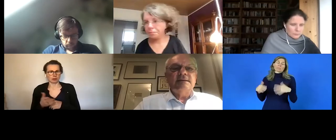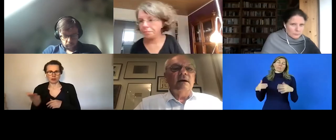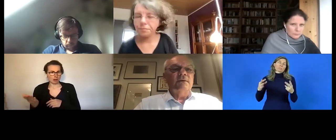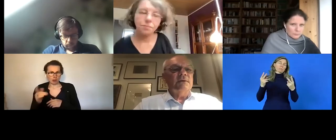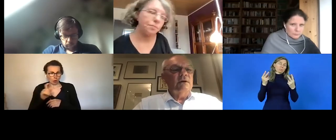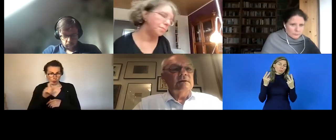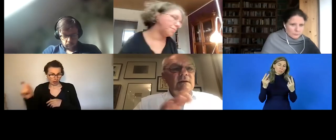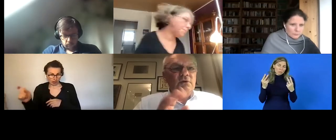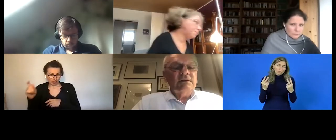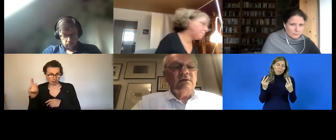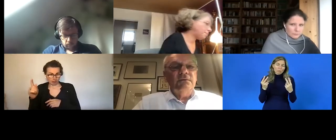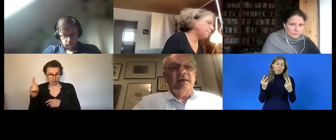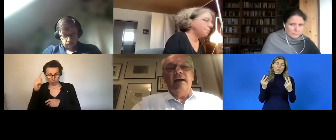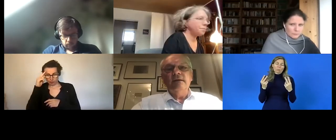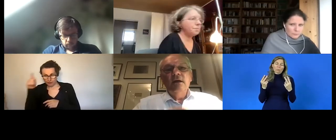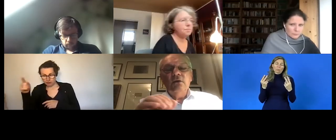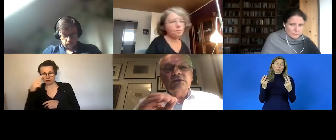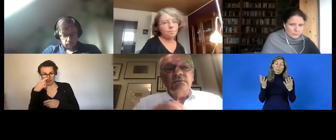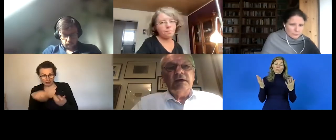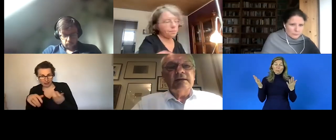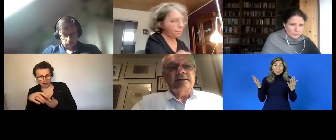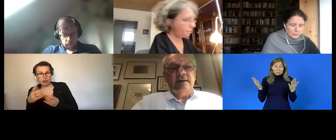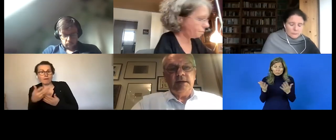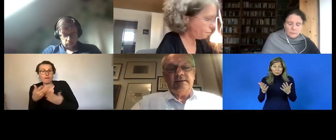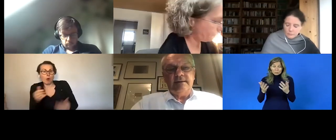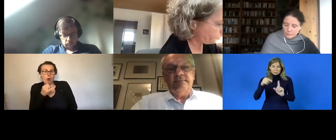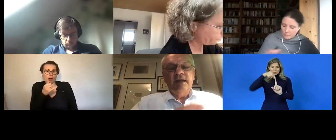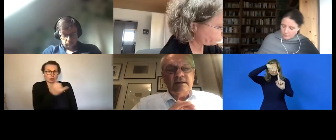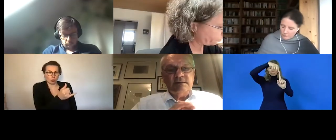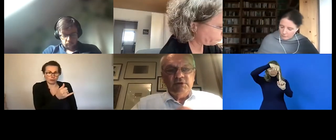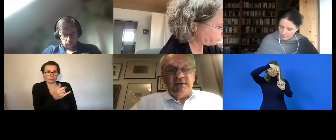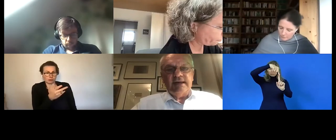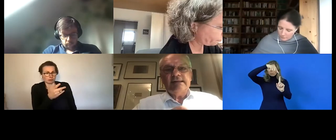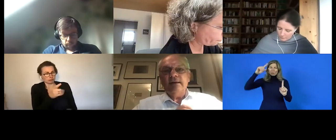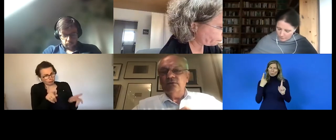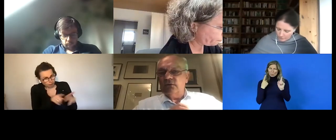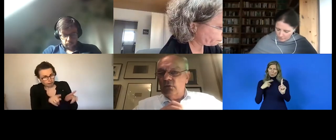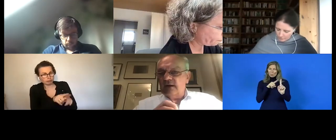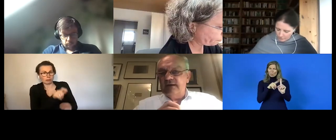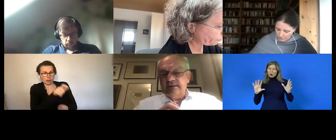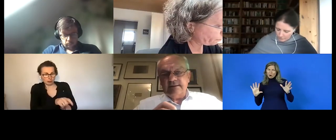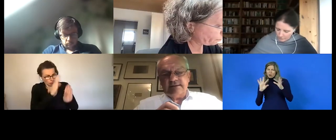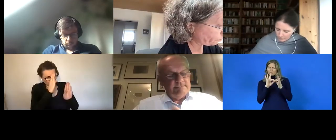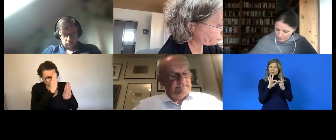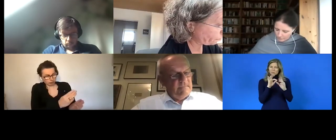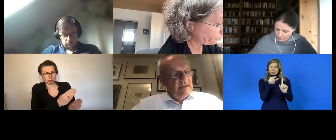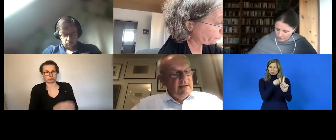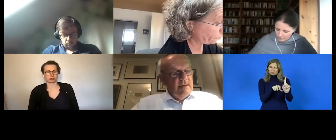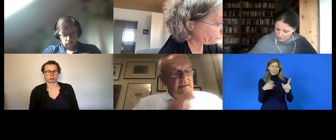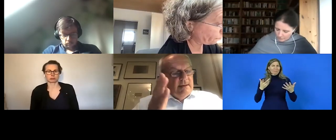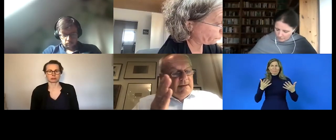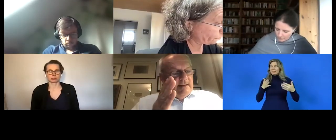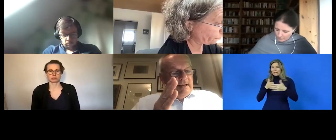constant contact point if they have a crisis they need to be able to